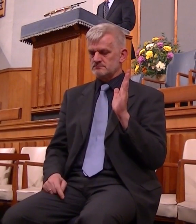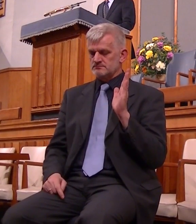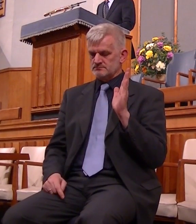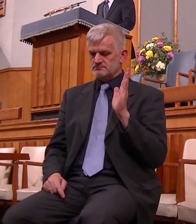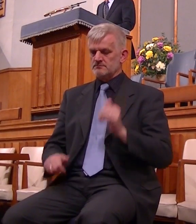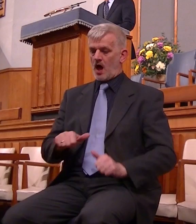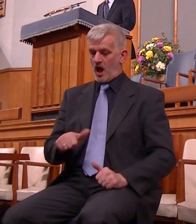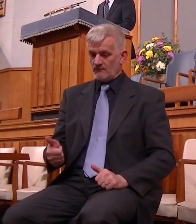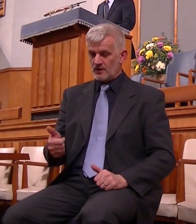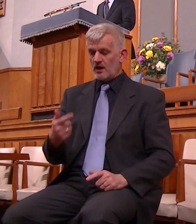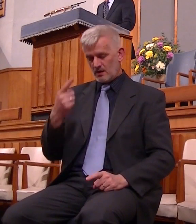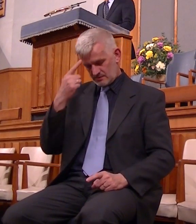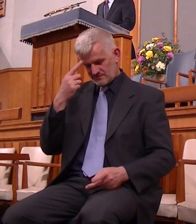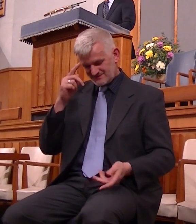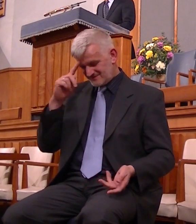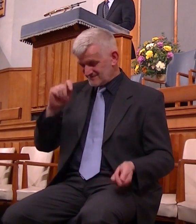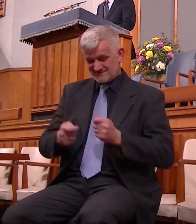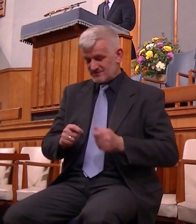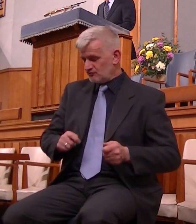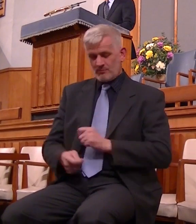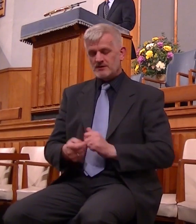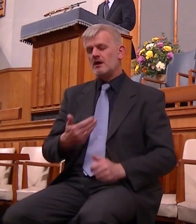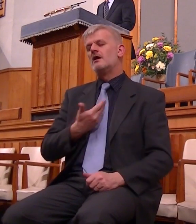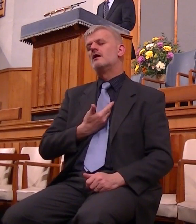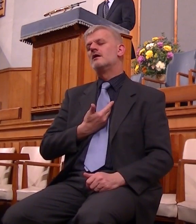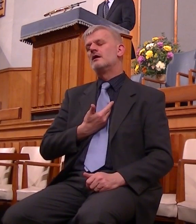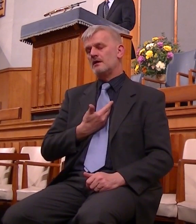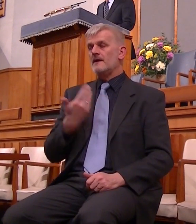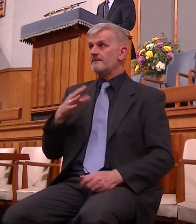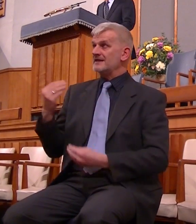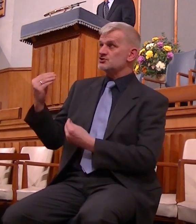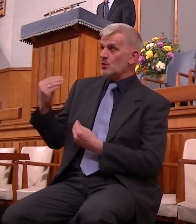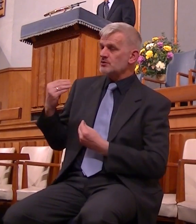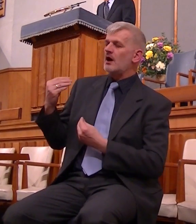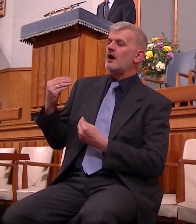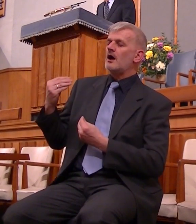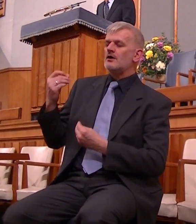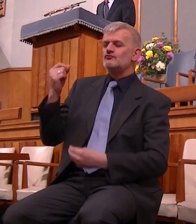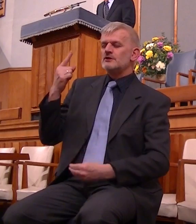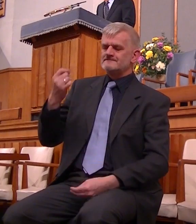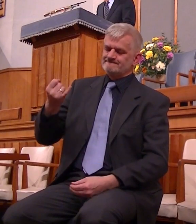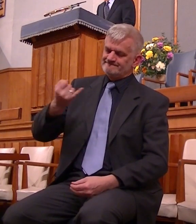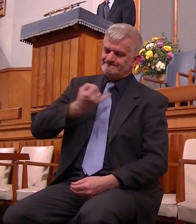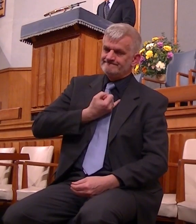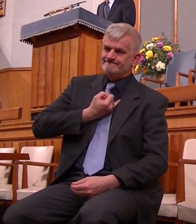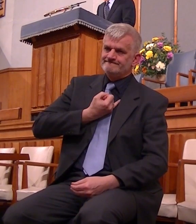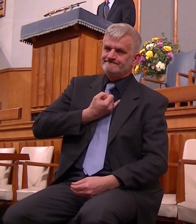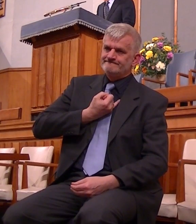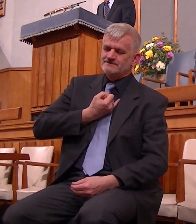turned I repented and after that I was instructed I smote upon my thigh